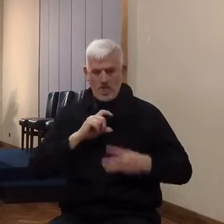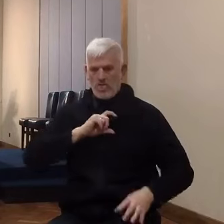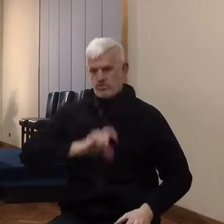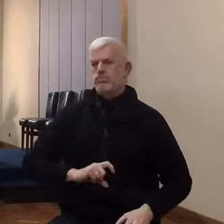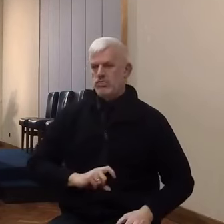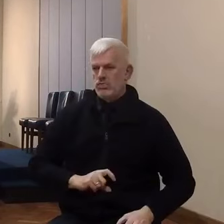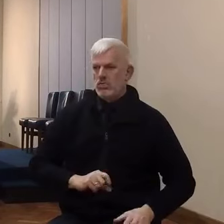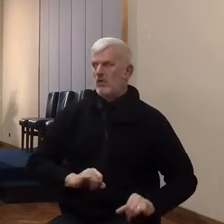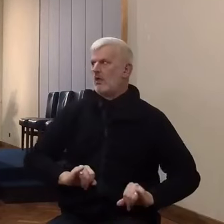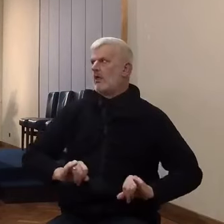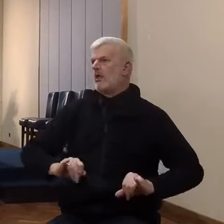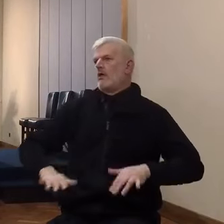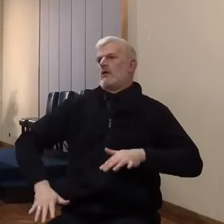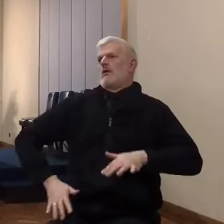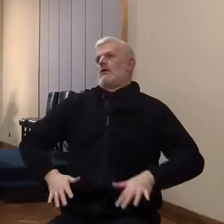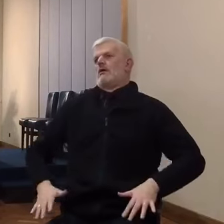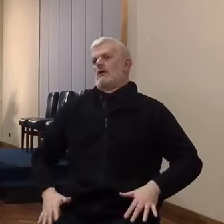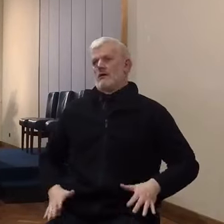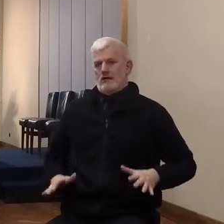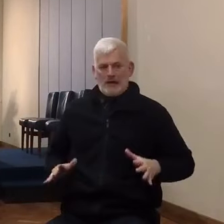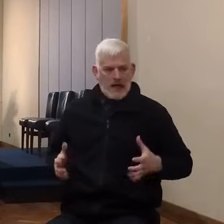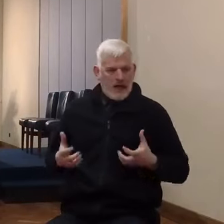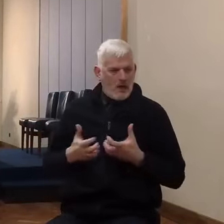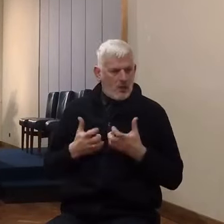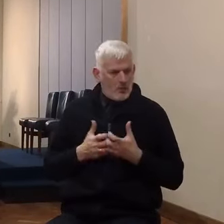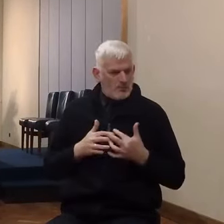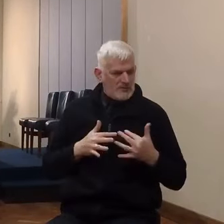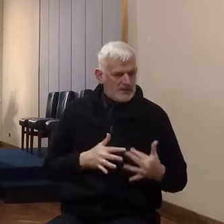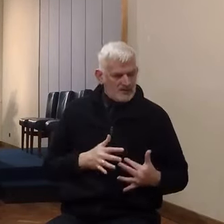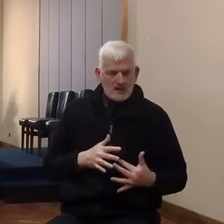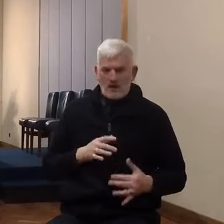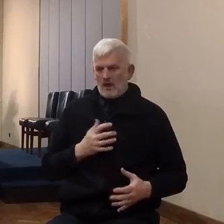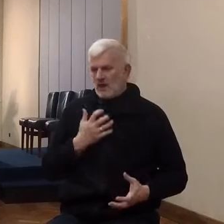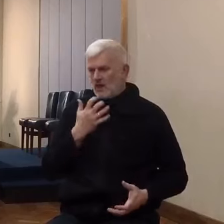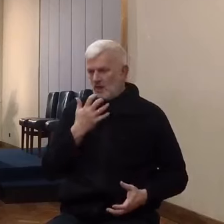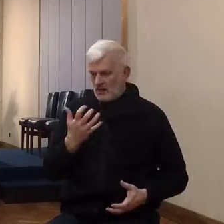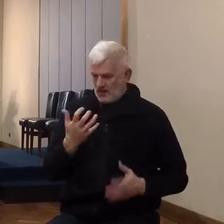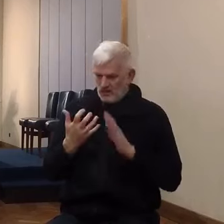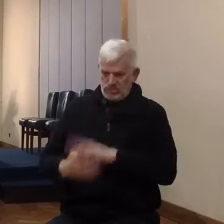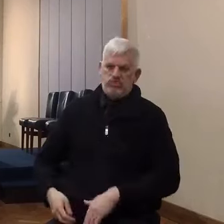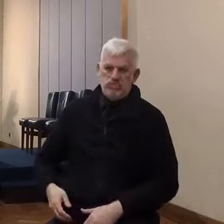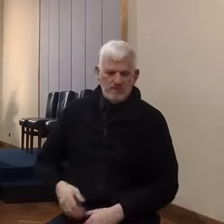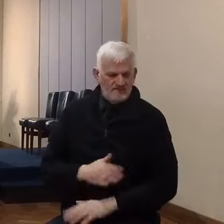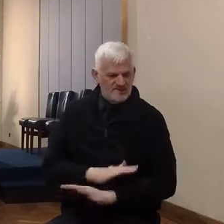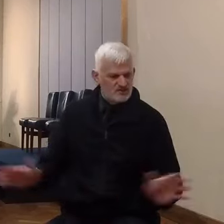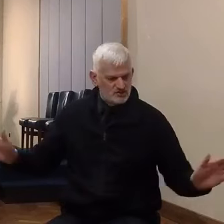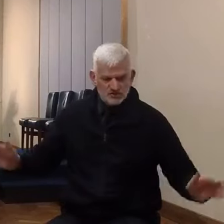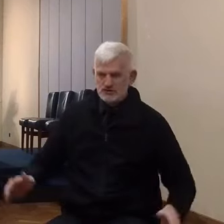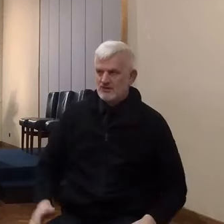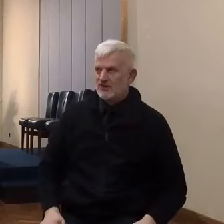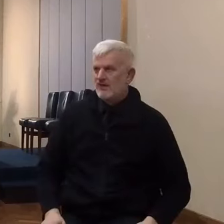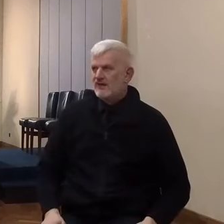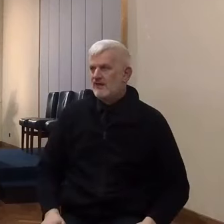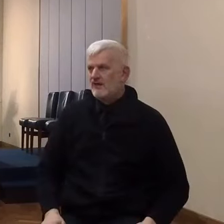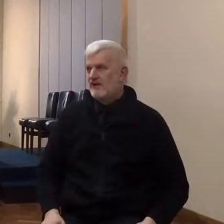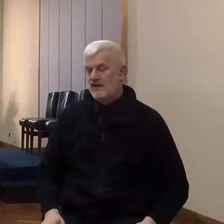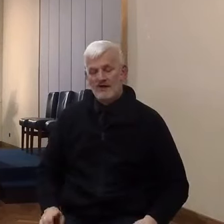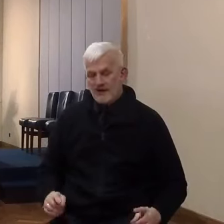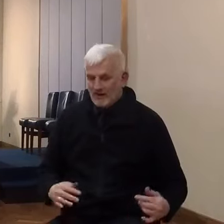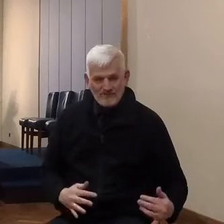melt, neither did there remain any more courage in any man. She repeats herself again and again, because